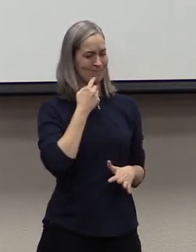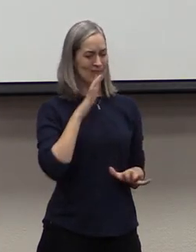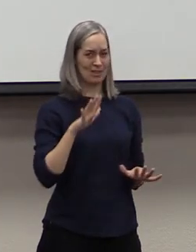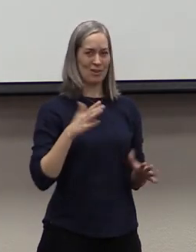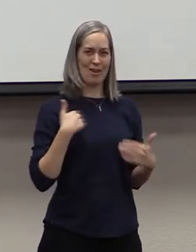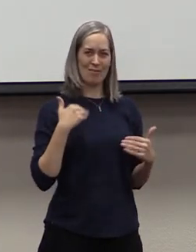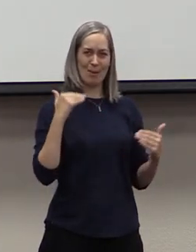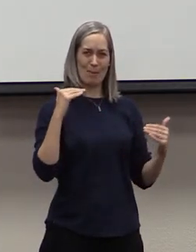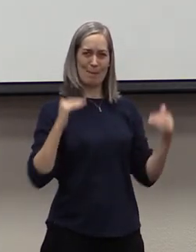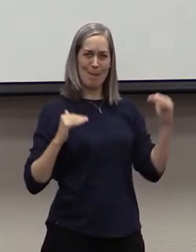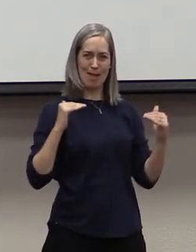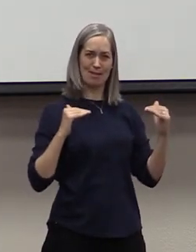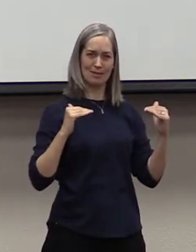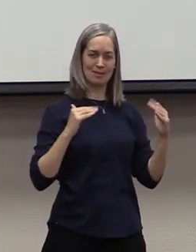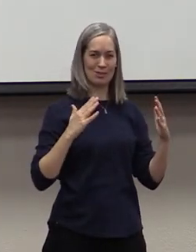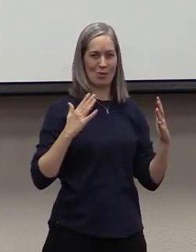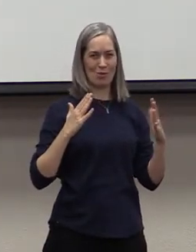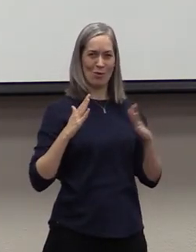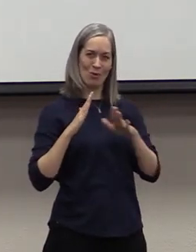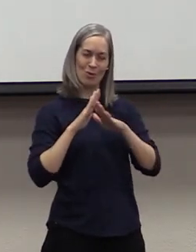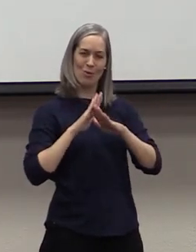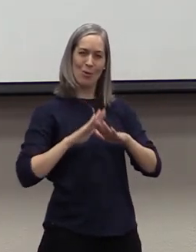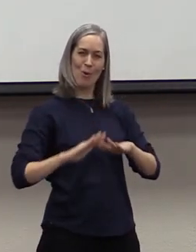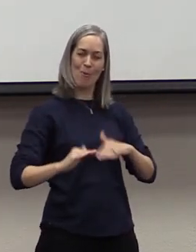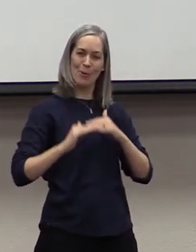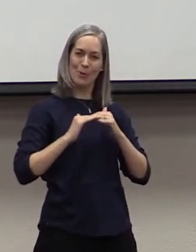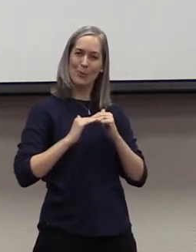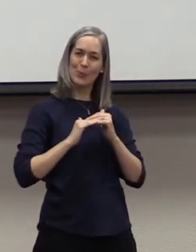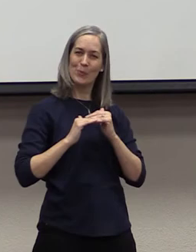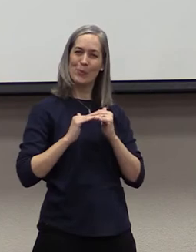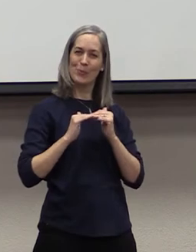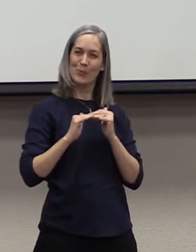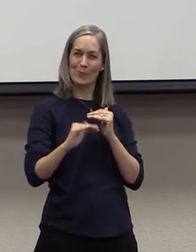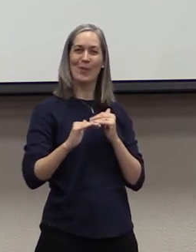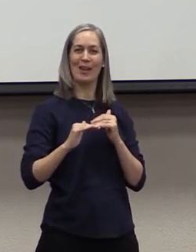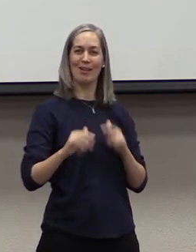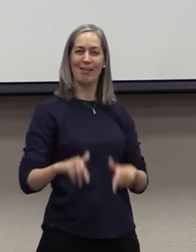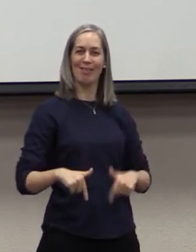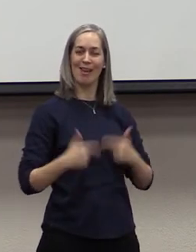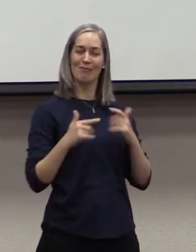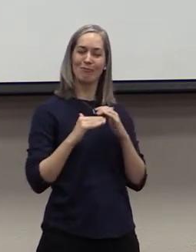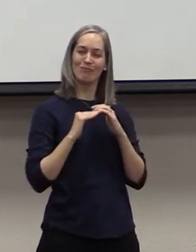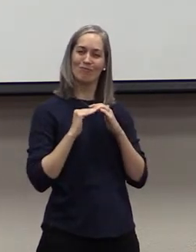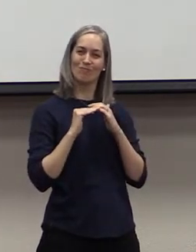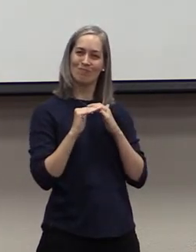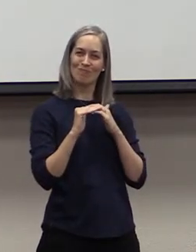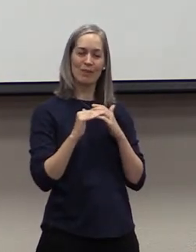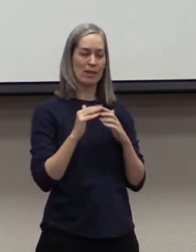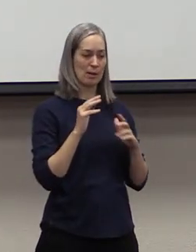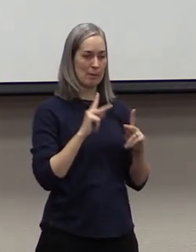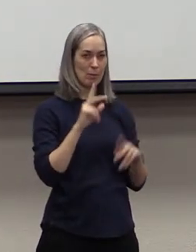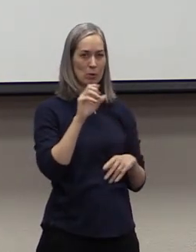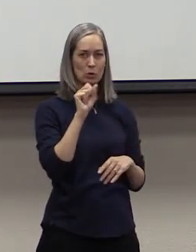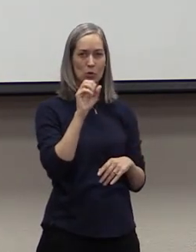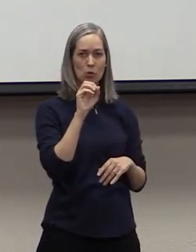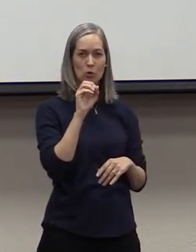balance. This calmness and steadiness in this person's life. The people who are sober, they know what